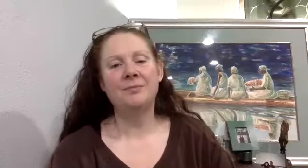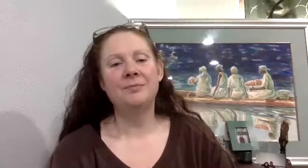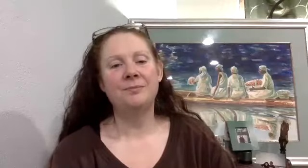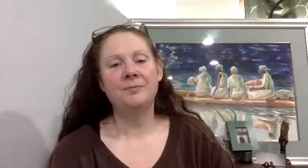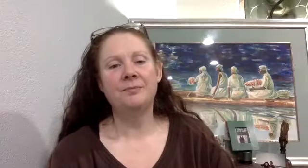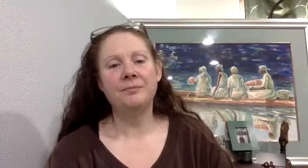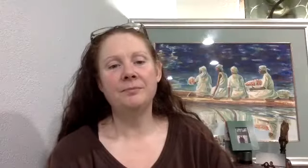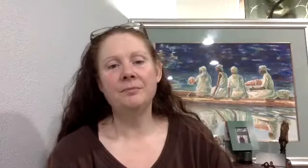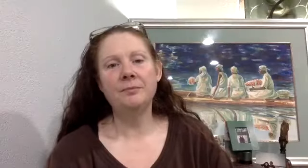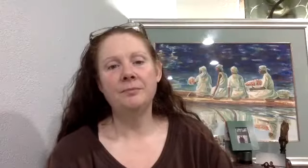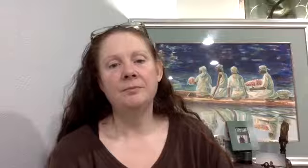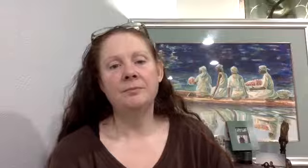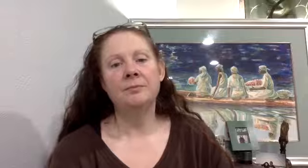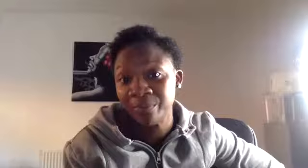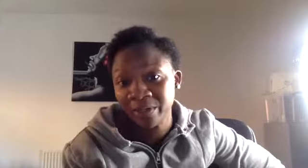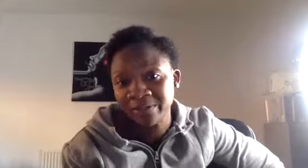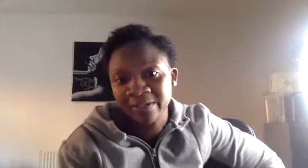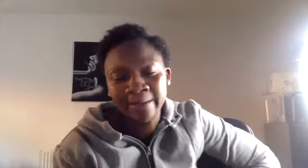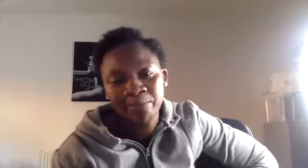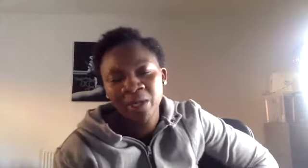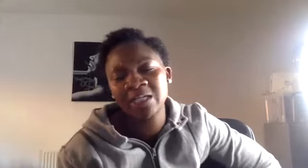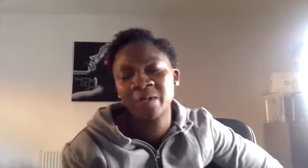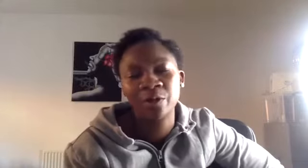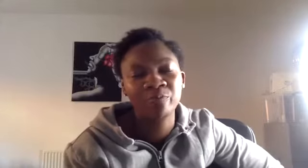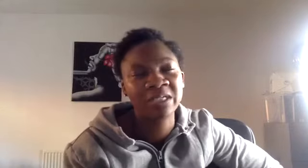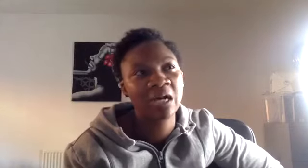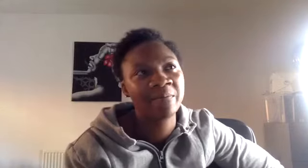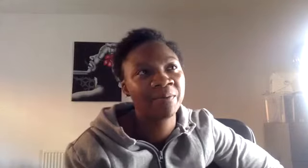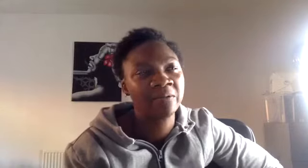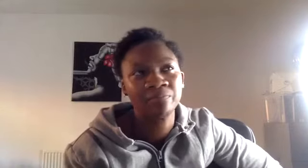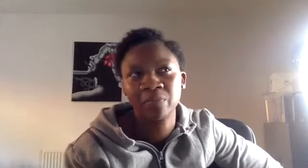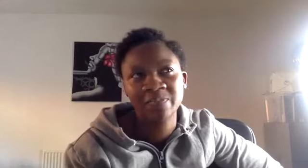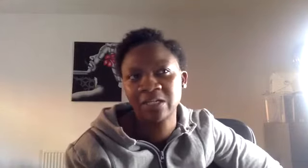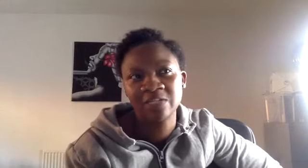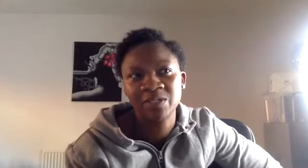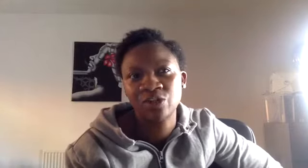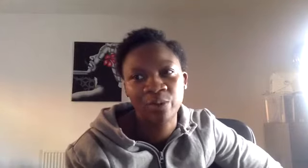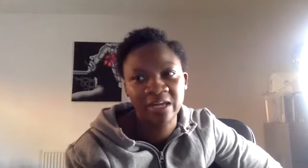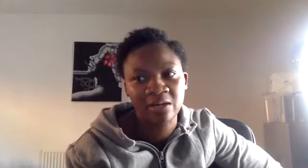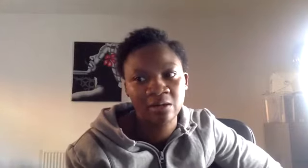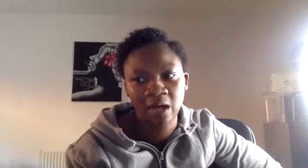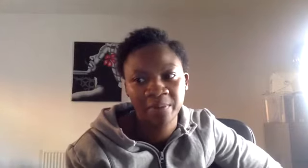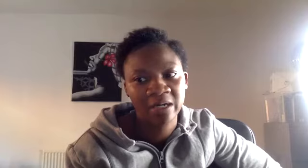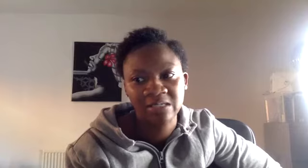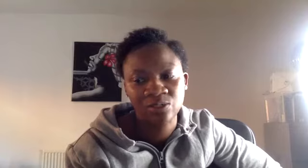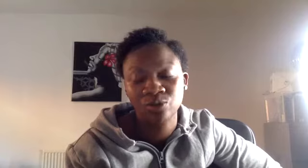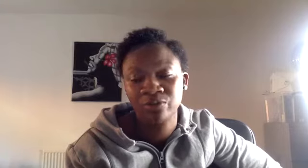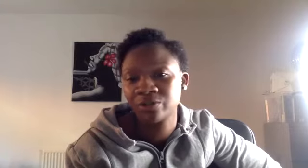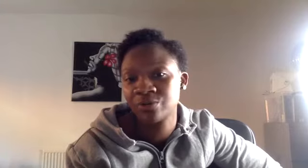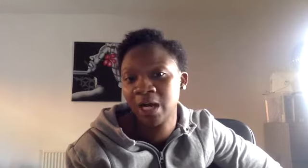stuff once we already have the problem. And I spend a lot of my time, I mean, my specialism is not within like Parkinson's or neurological health.